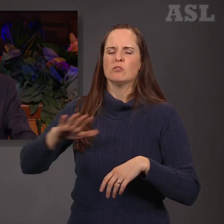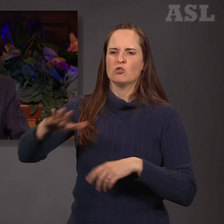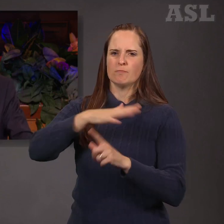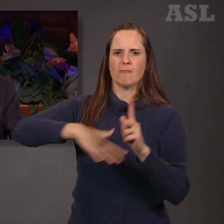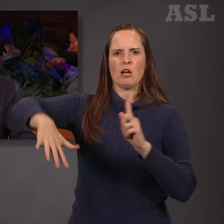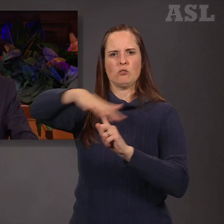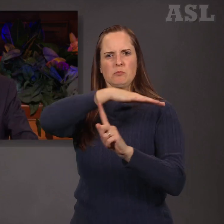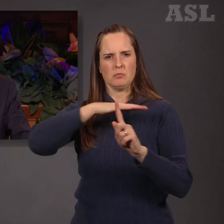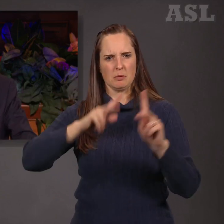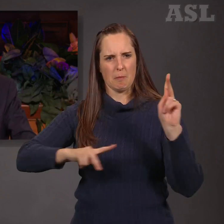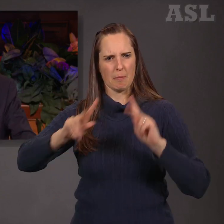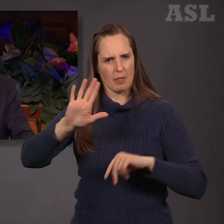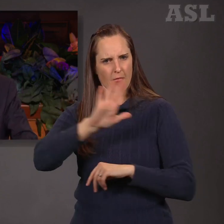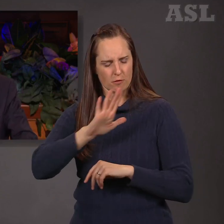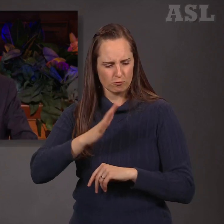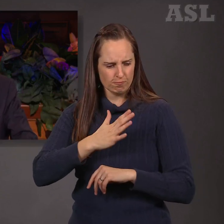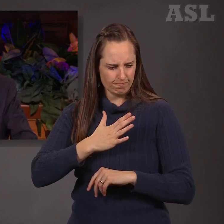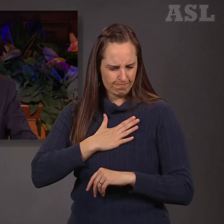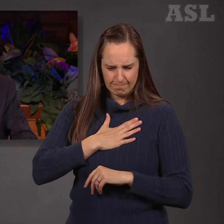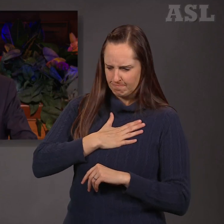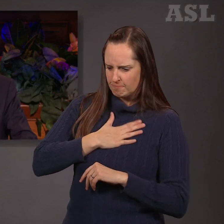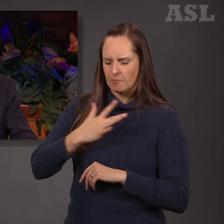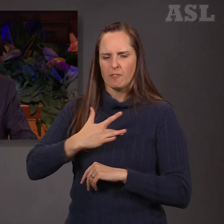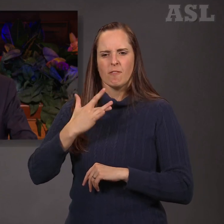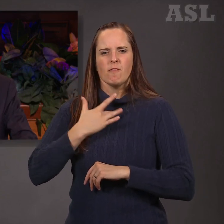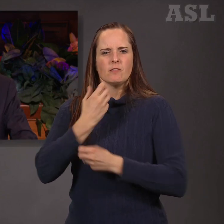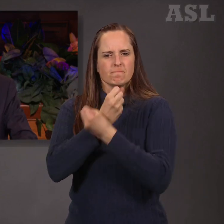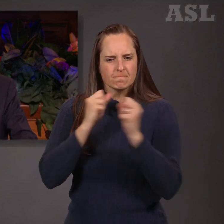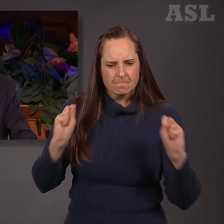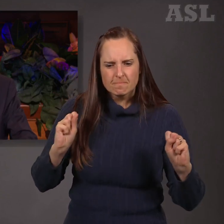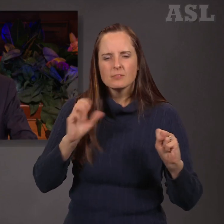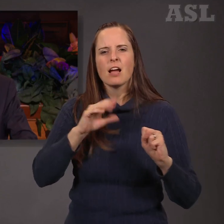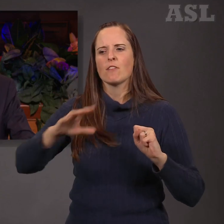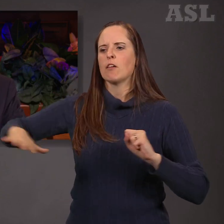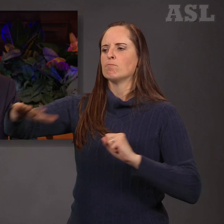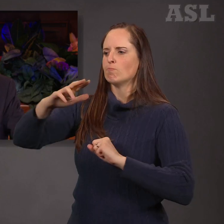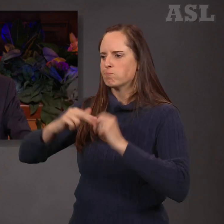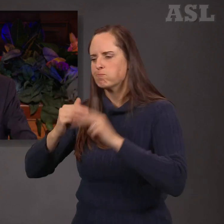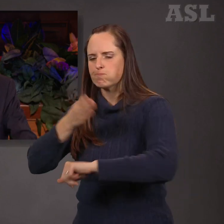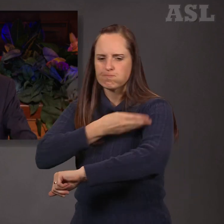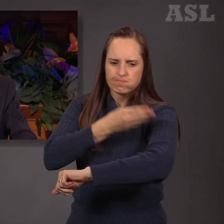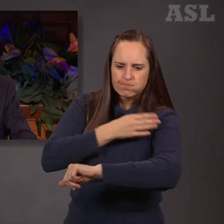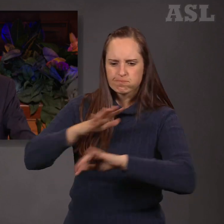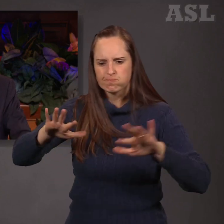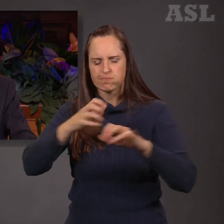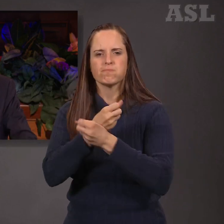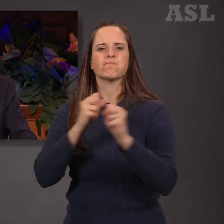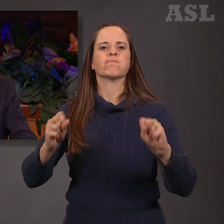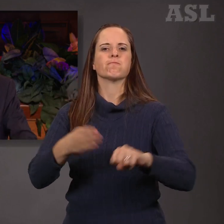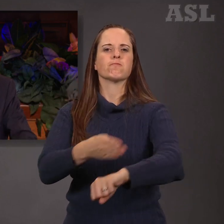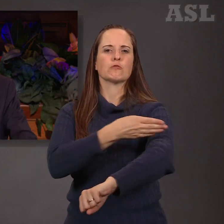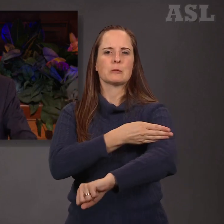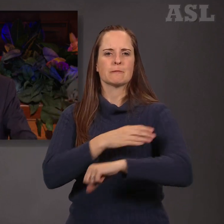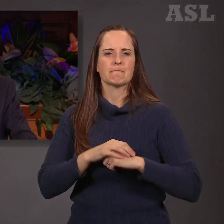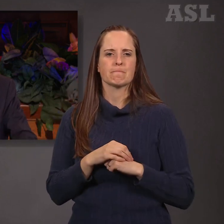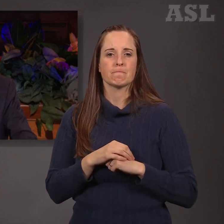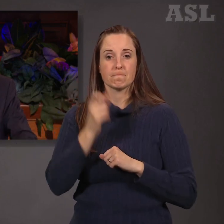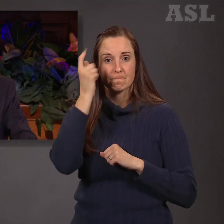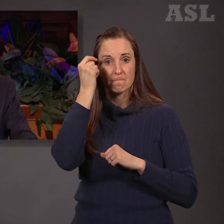environment for all. All of the humanitarian efforts of the Church of Jesus Christ seek